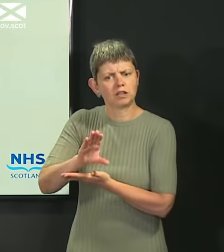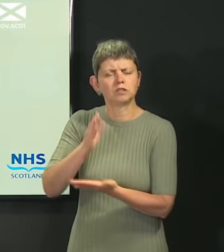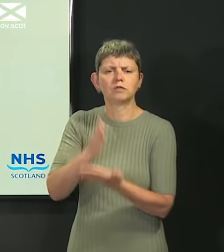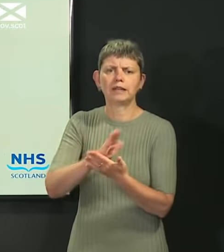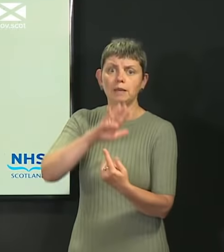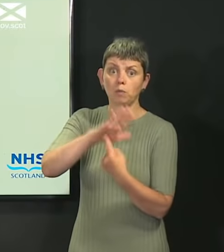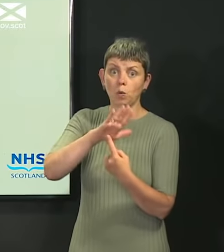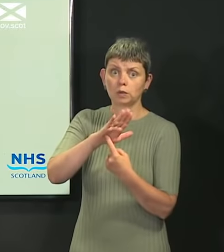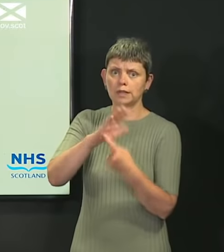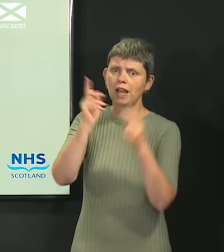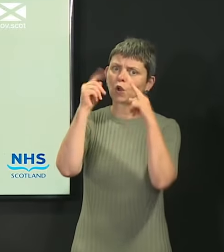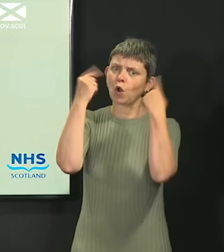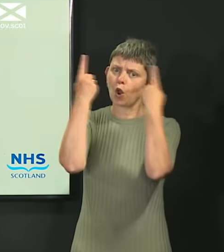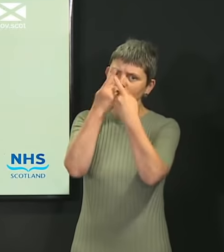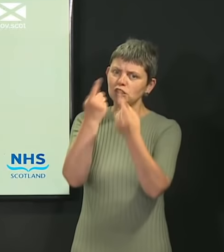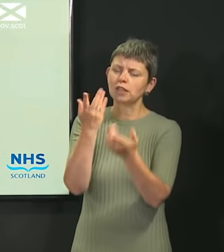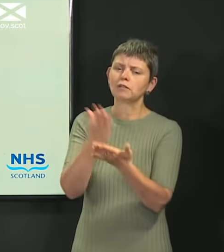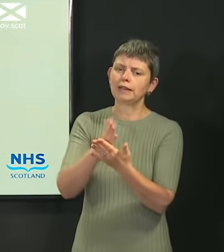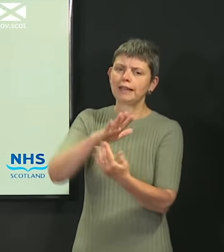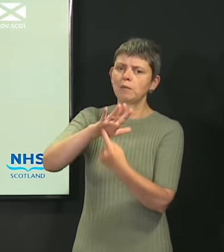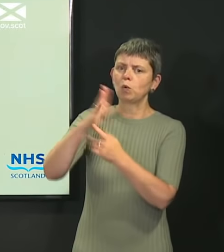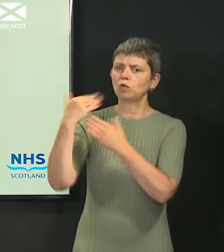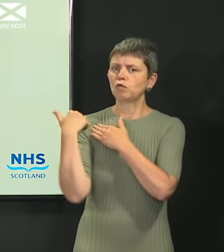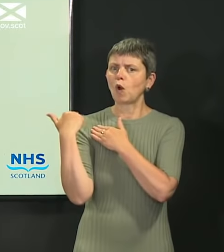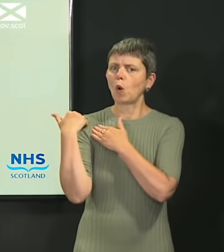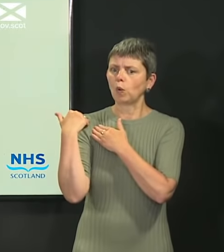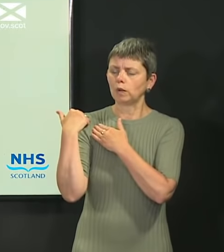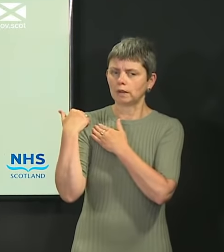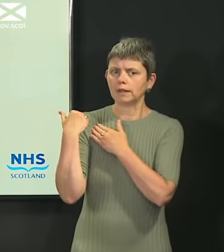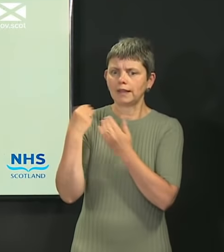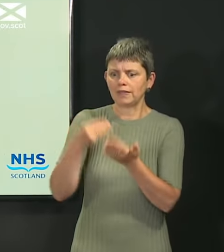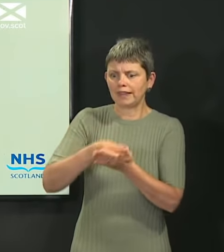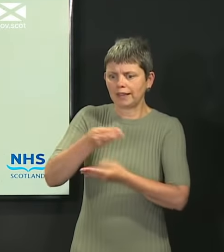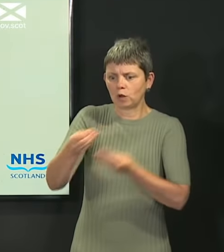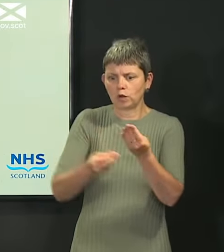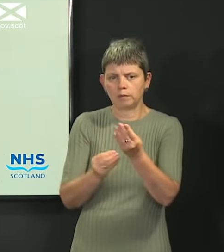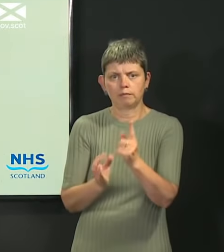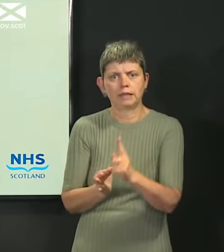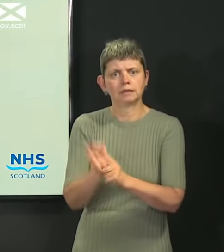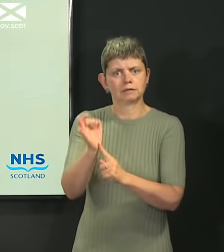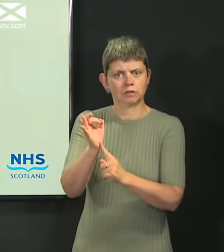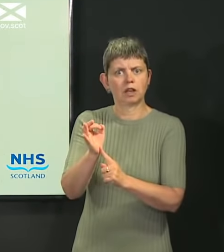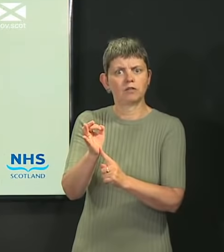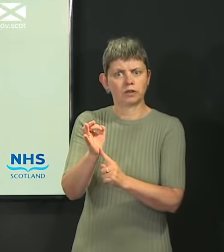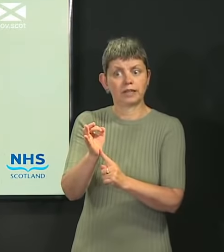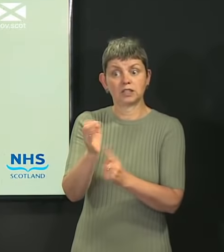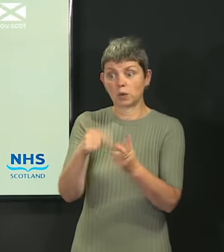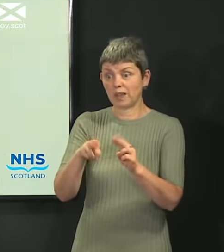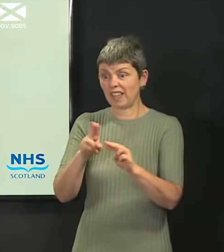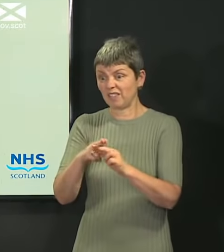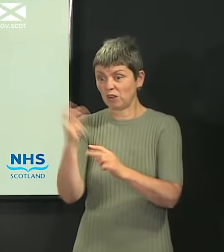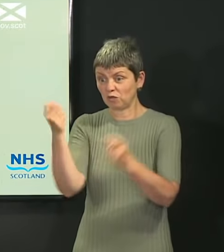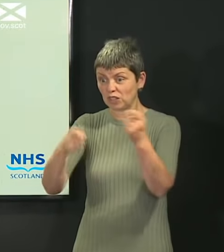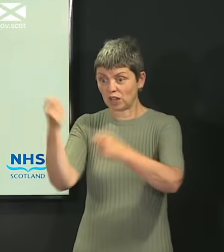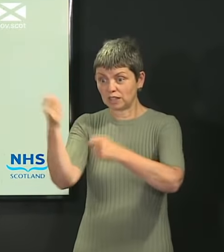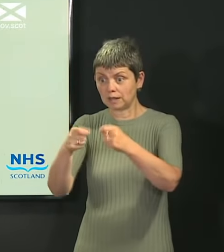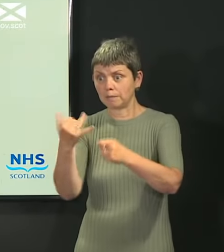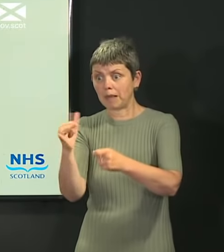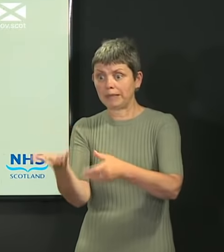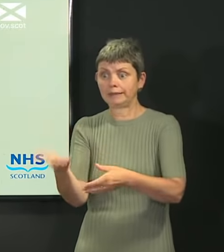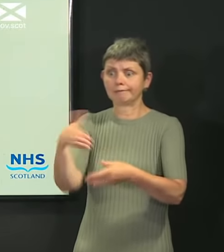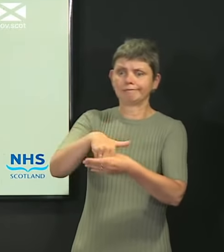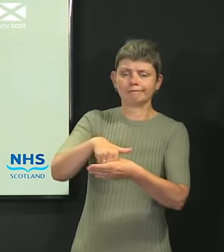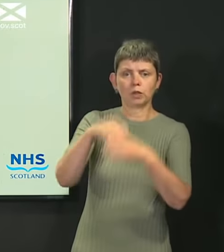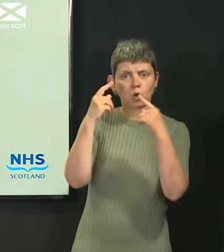heart of our economic response, and there may be opportunities there that employers can support those that are being made redundant to get into that kind of activity.